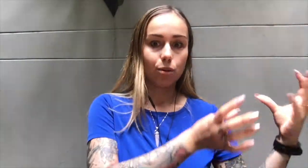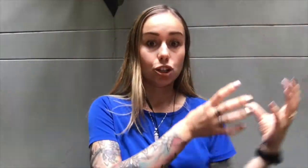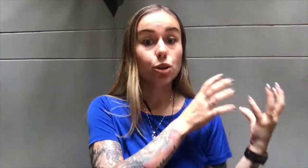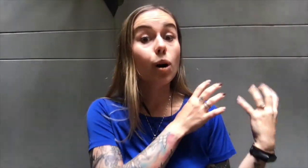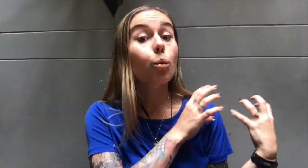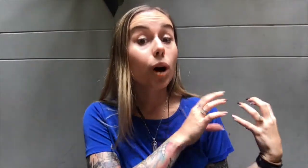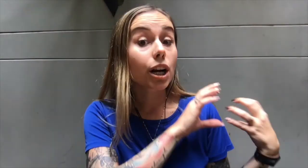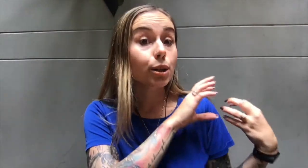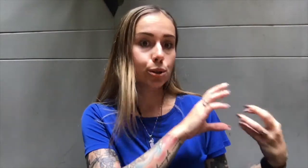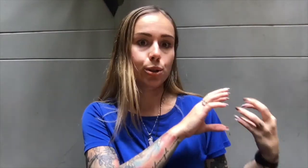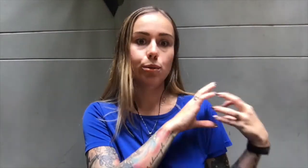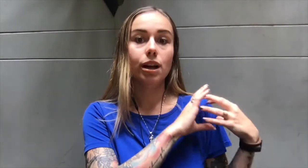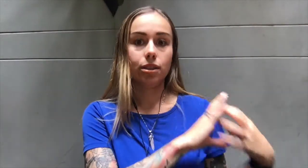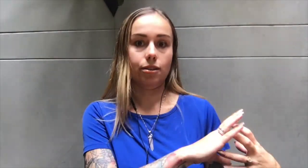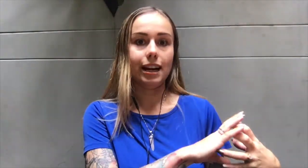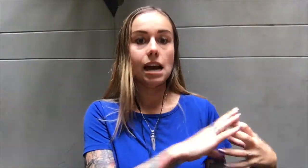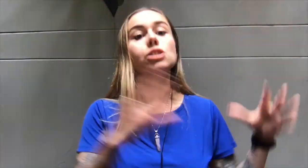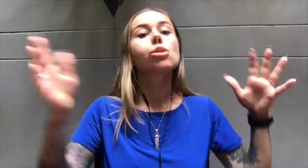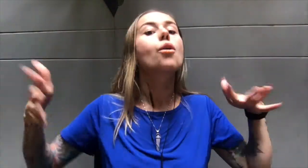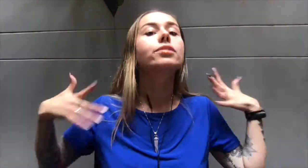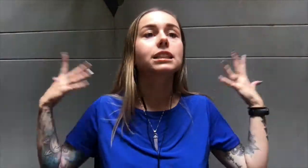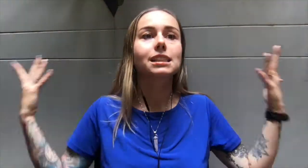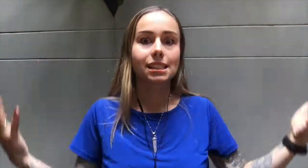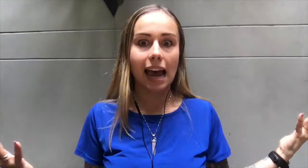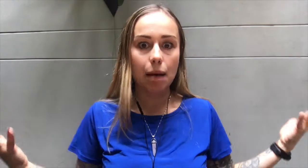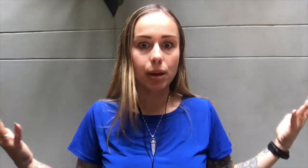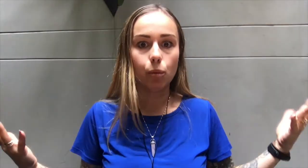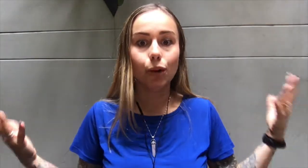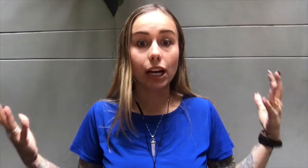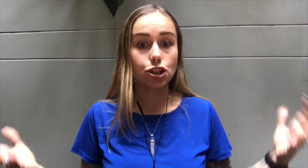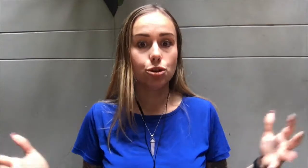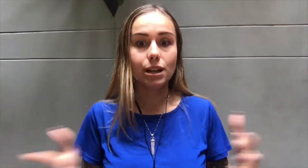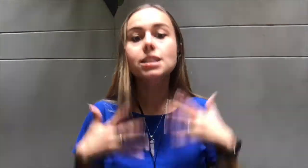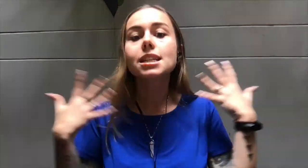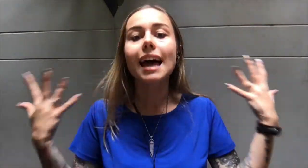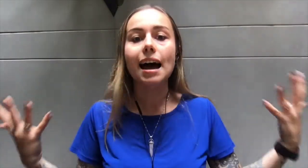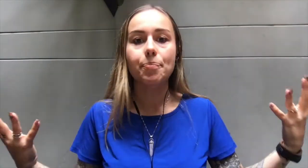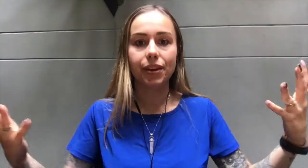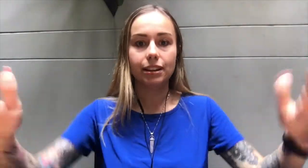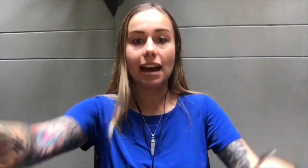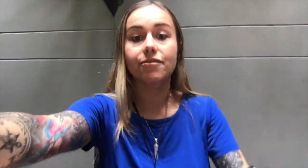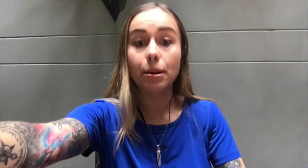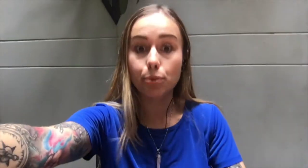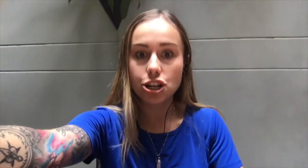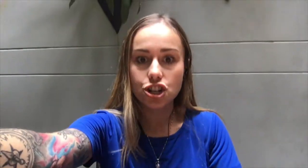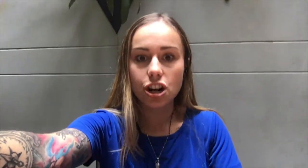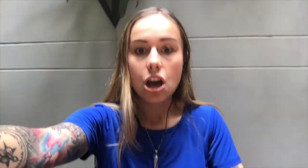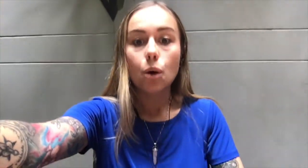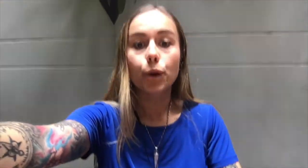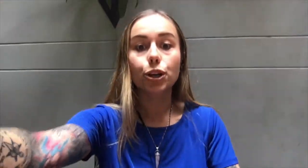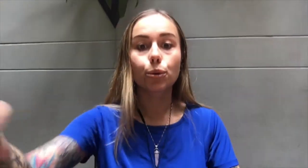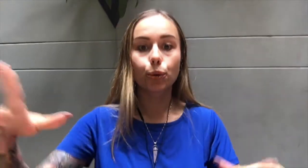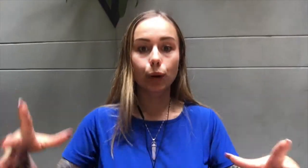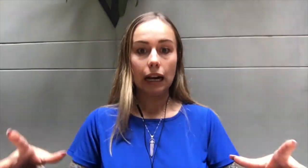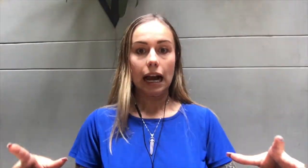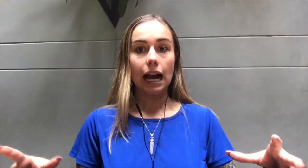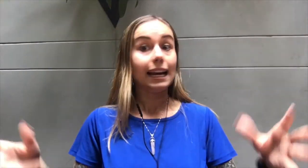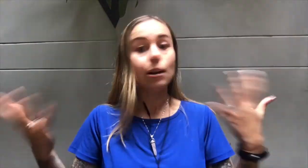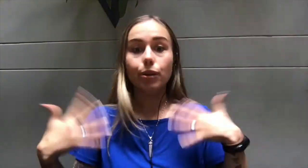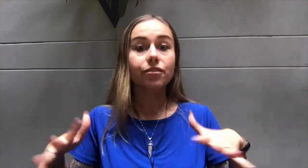to a one, two, three. So hopefully this tapping will get you into that, that vibration where you get rid of